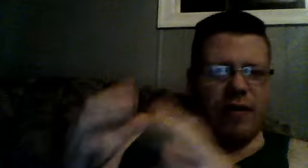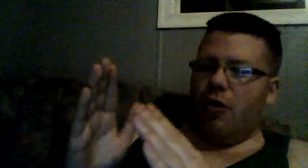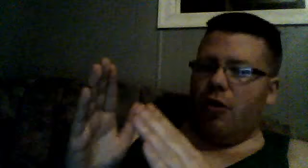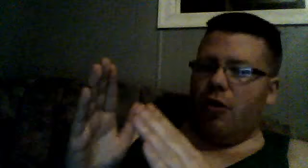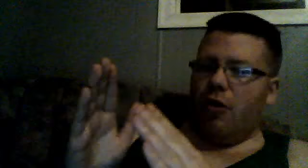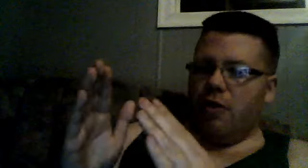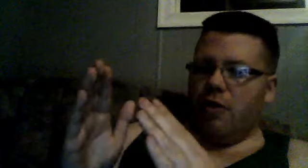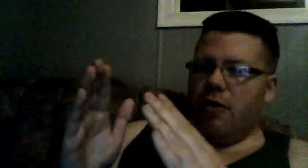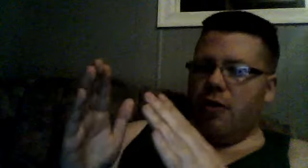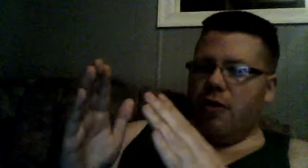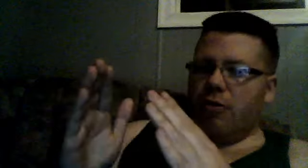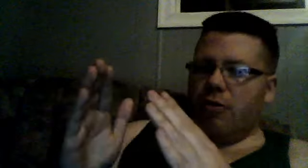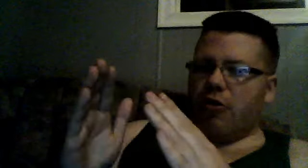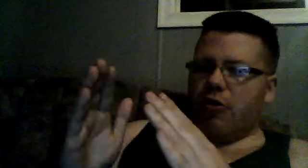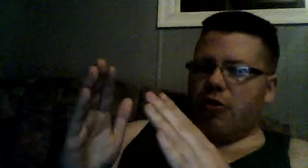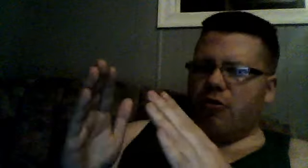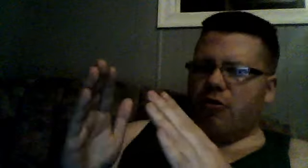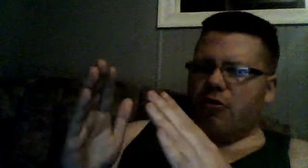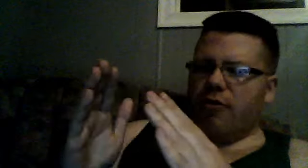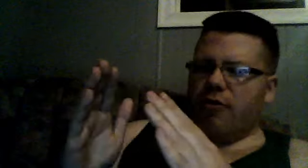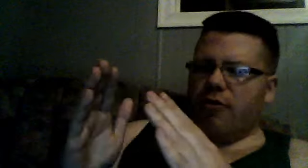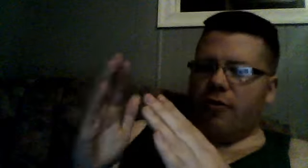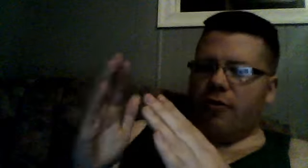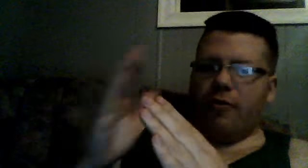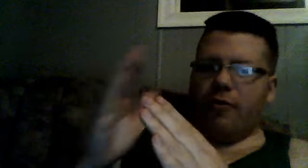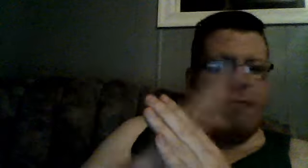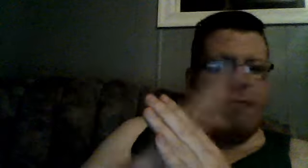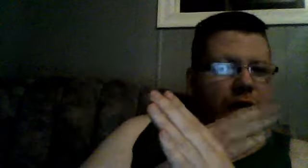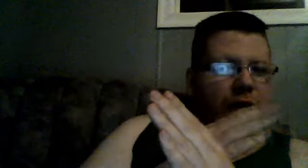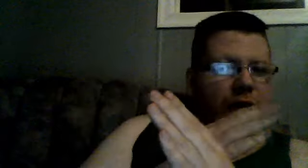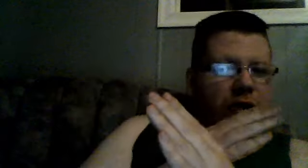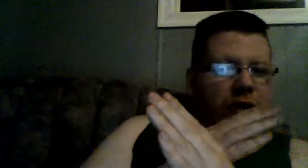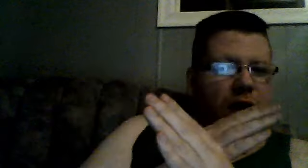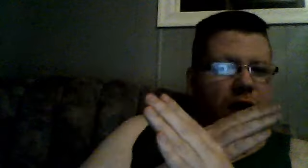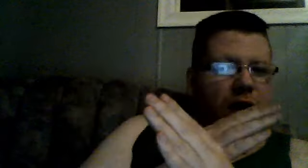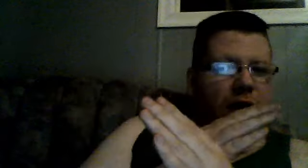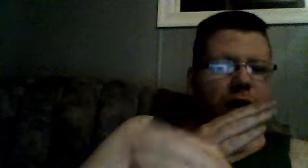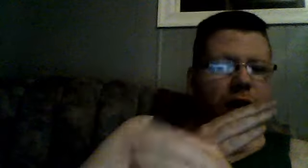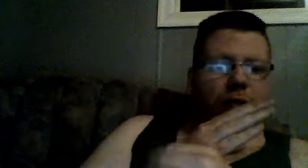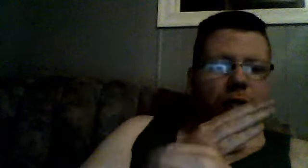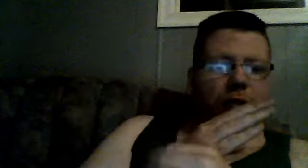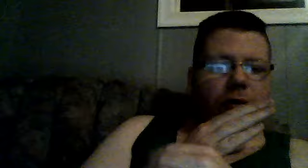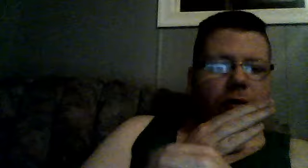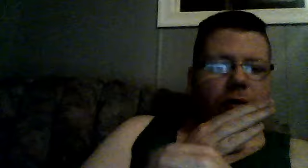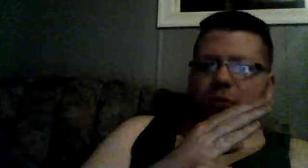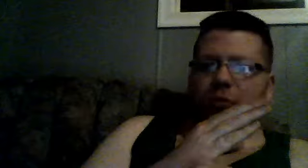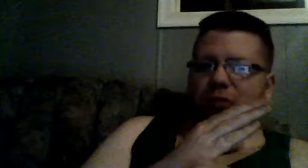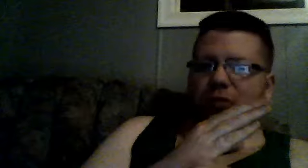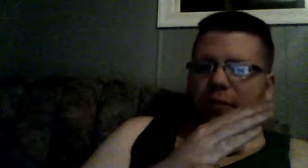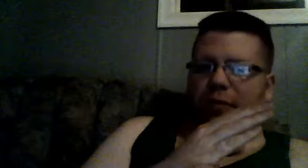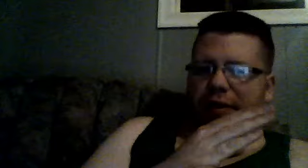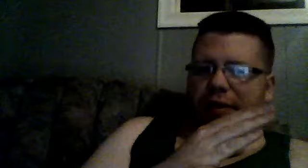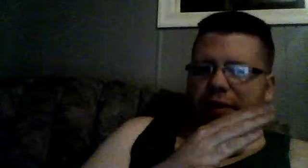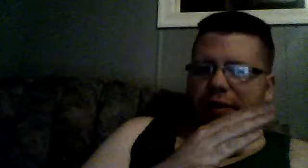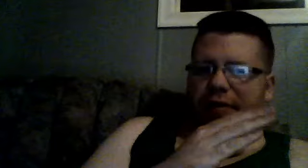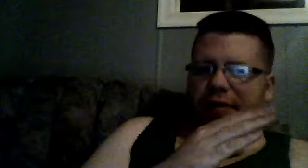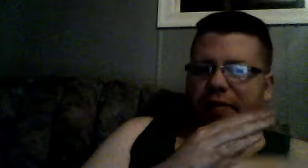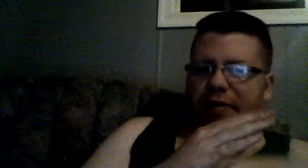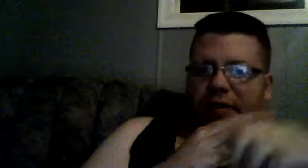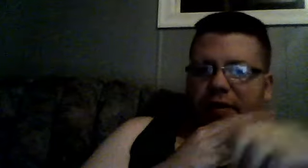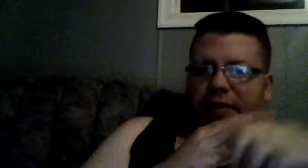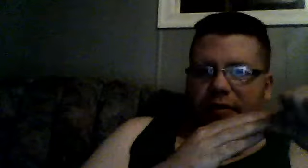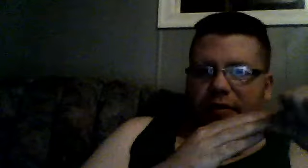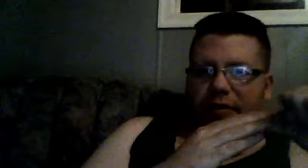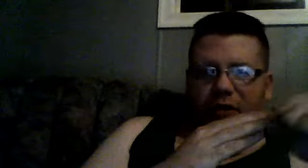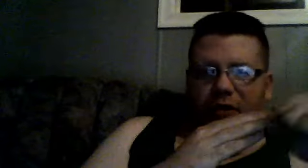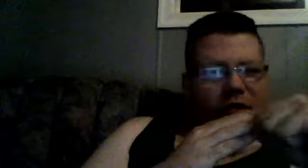book, judge was, was, character A, well, in the movie, in the miniseries, the judge,